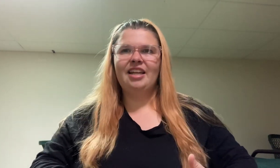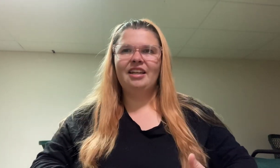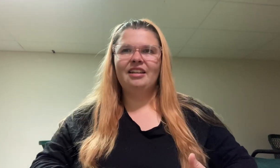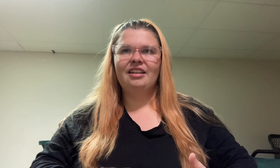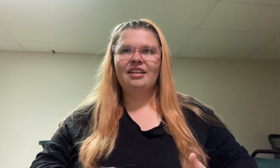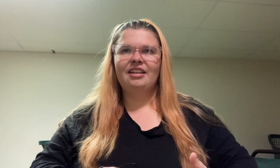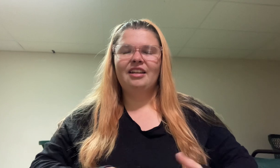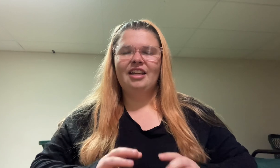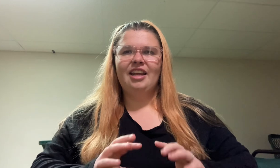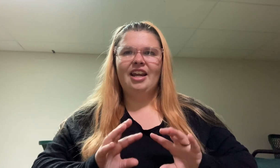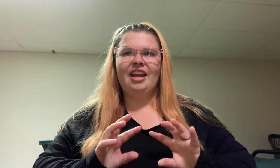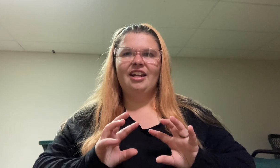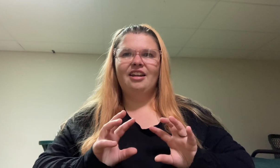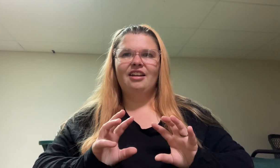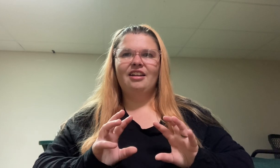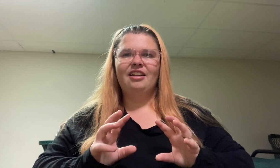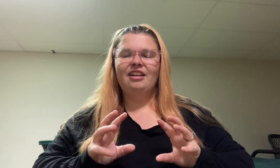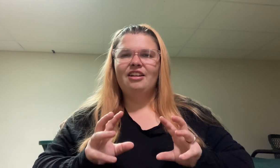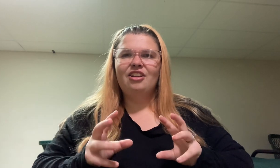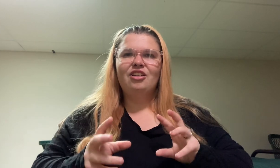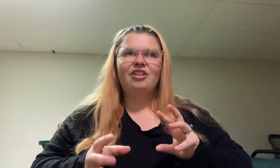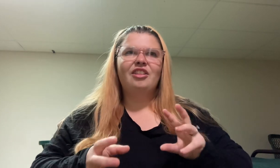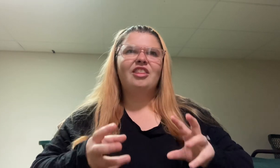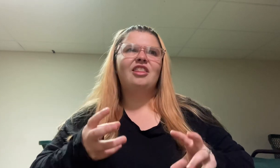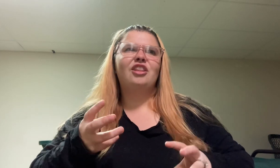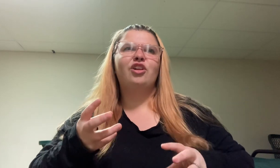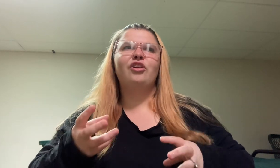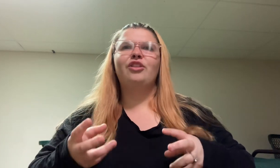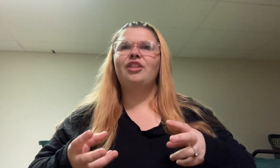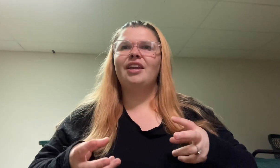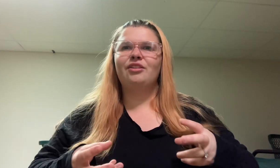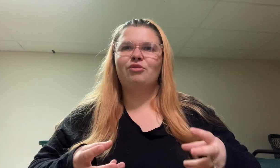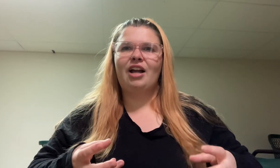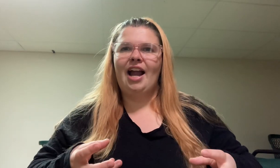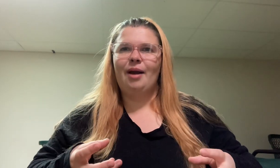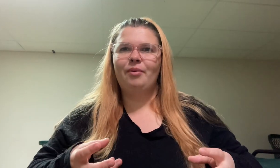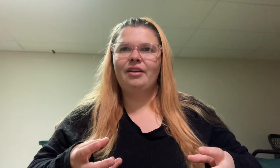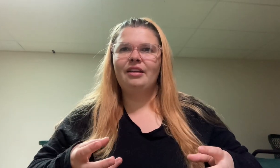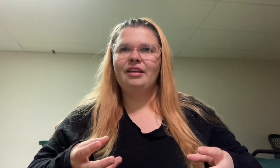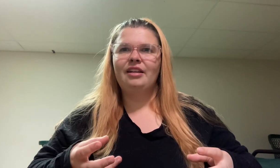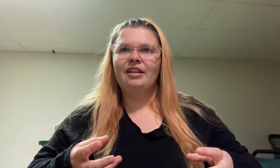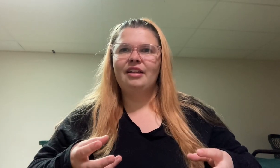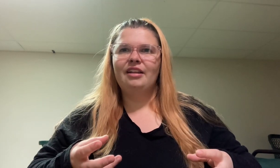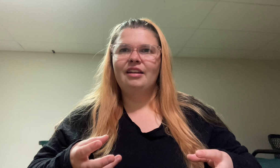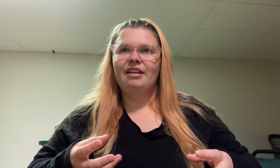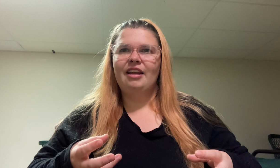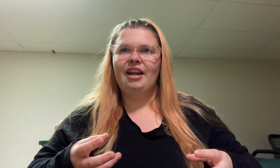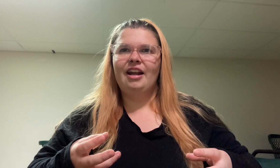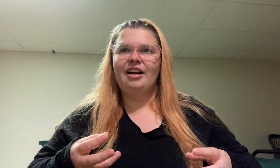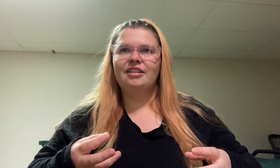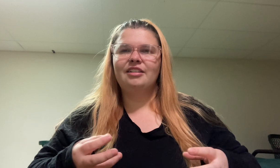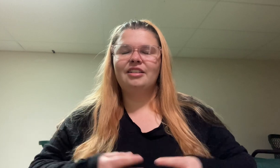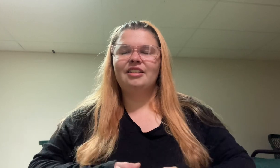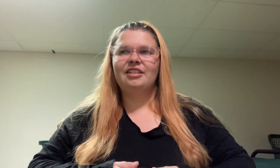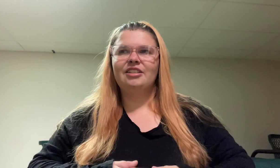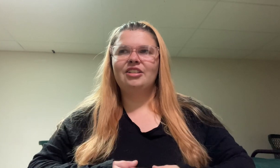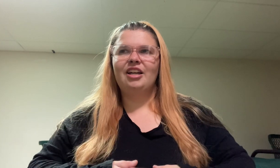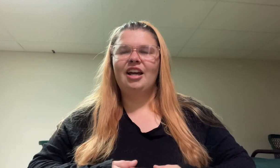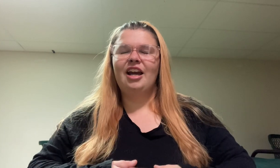good things will happen and I